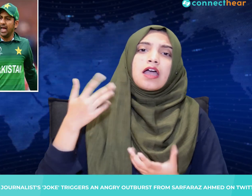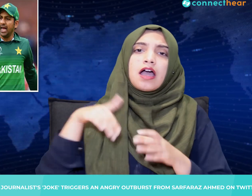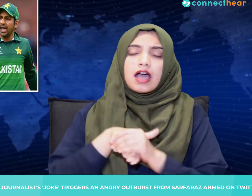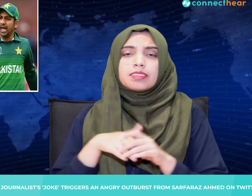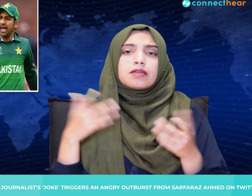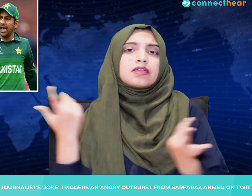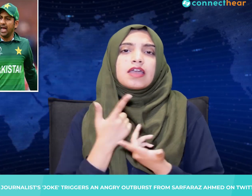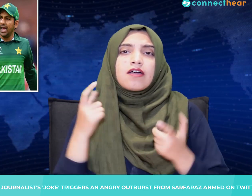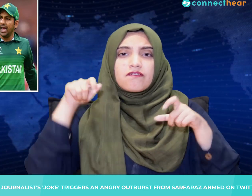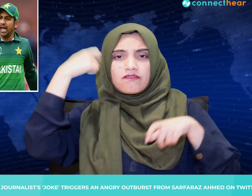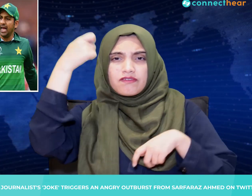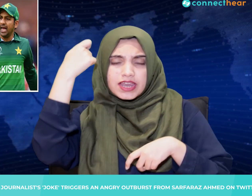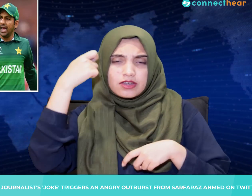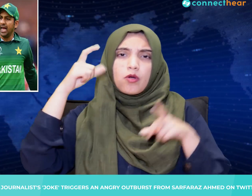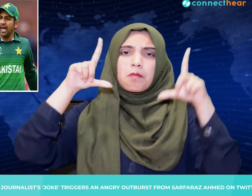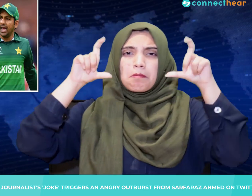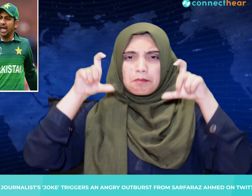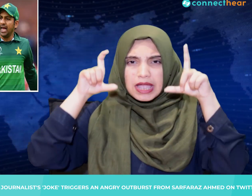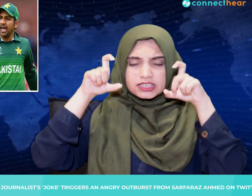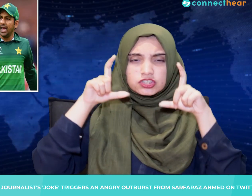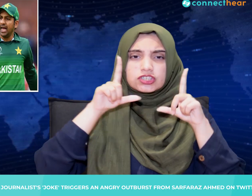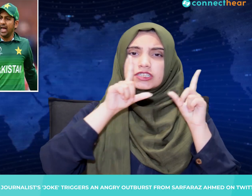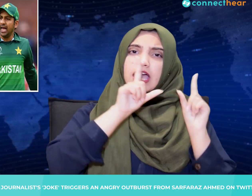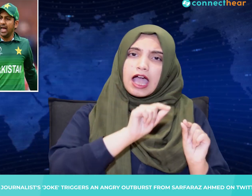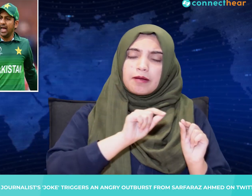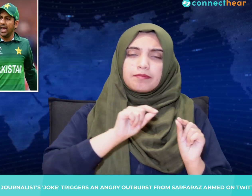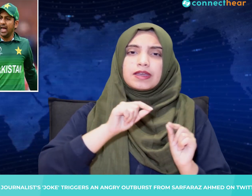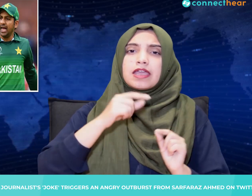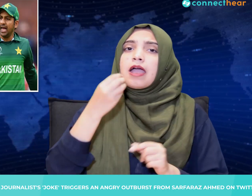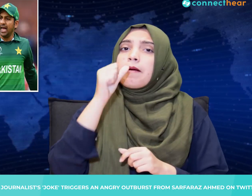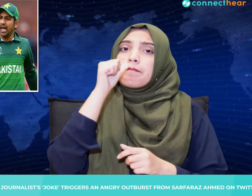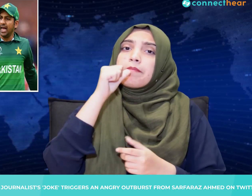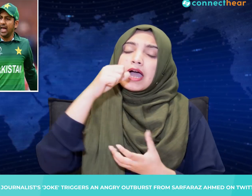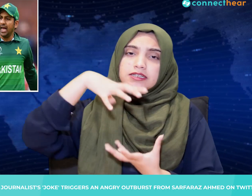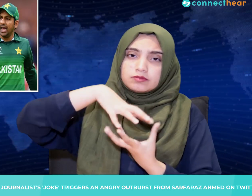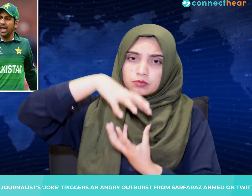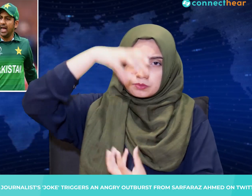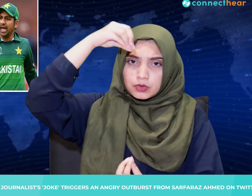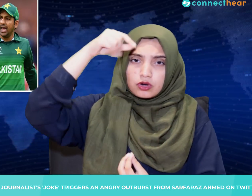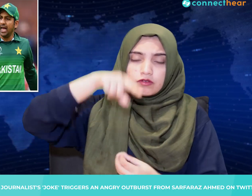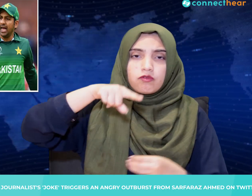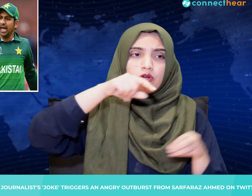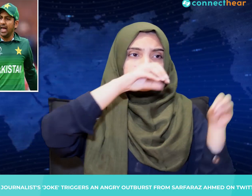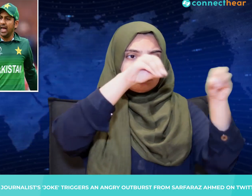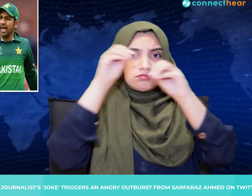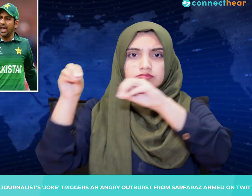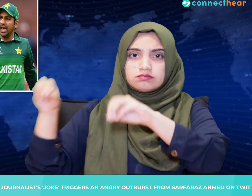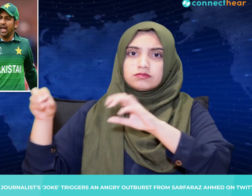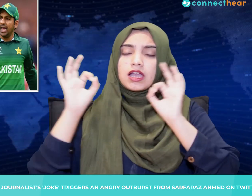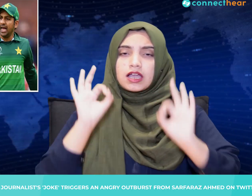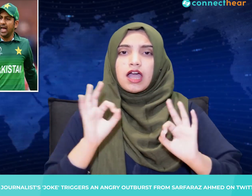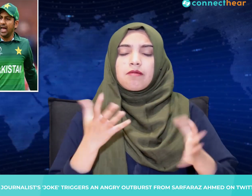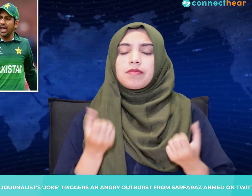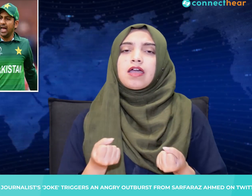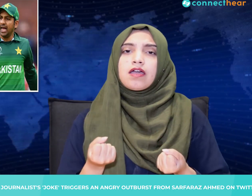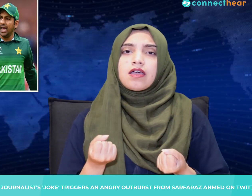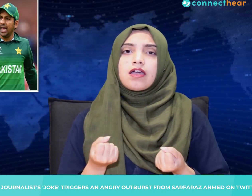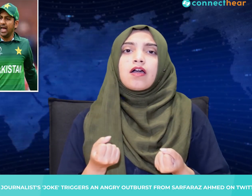triggering strong protests from Ahmed's fans who stated he deserved to be treated with more respect